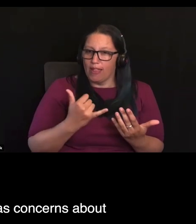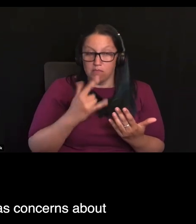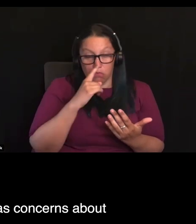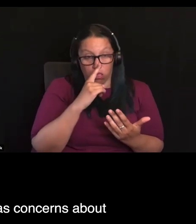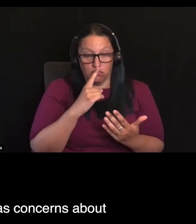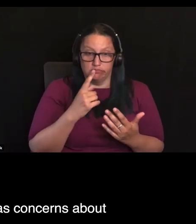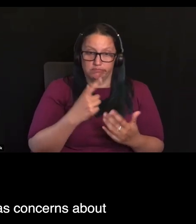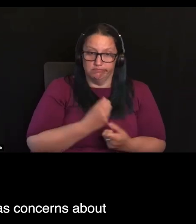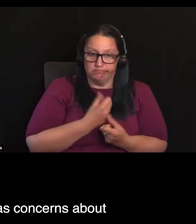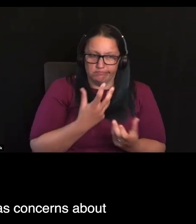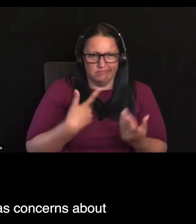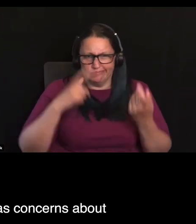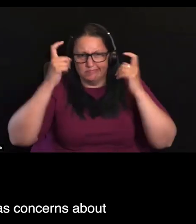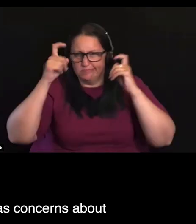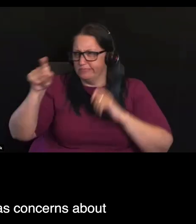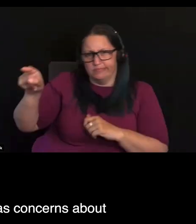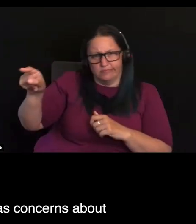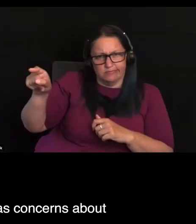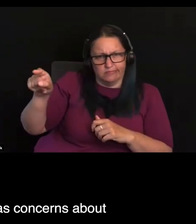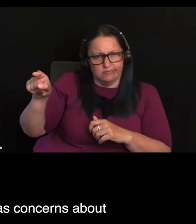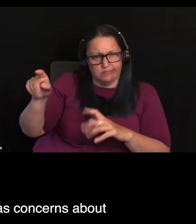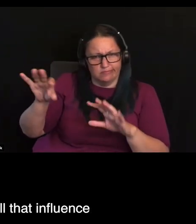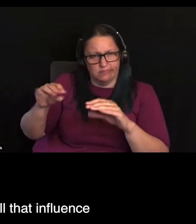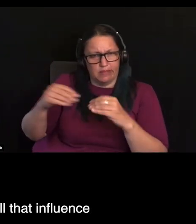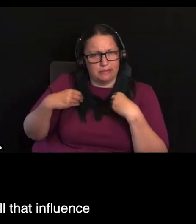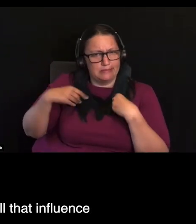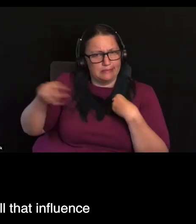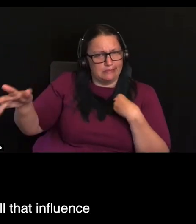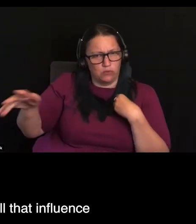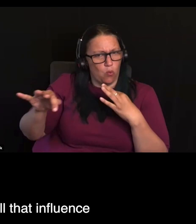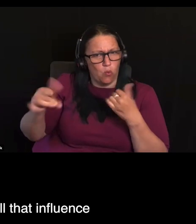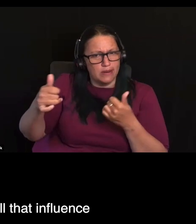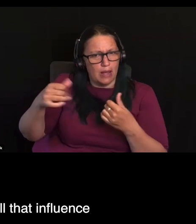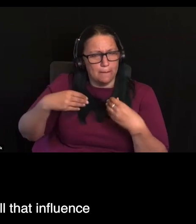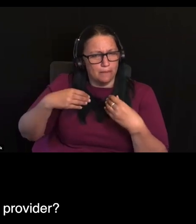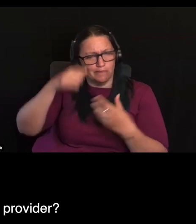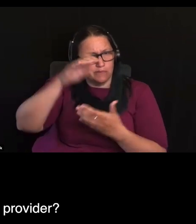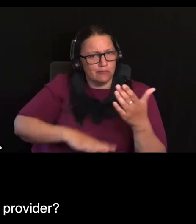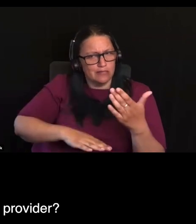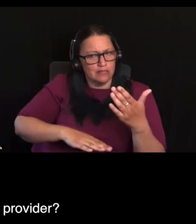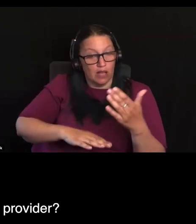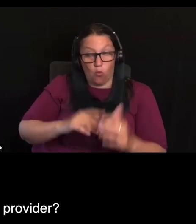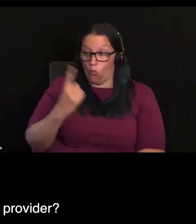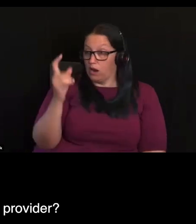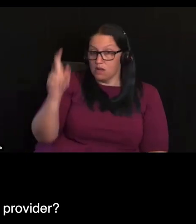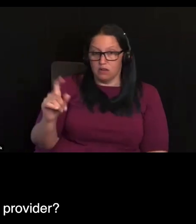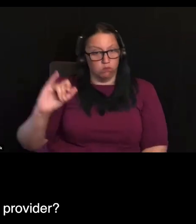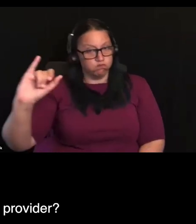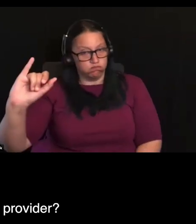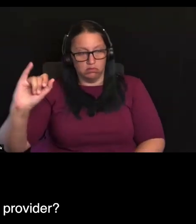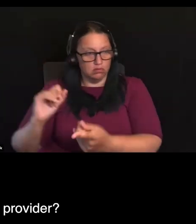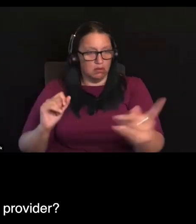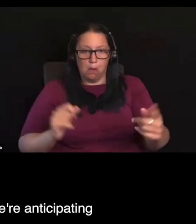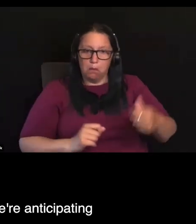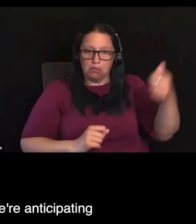if one consumer has concerns about their experience in aged care, will that influence the overall outcome for the provider?